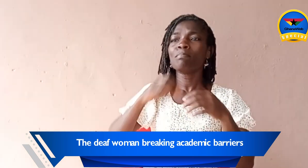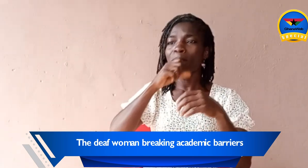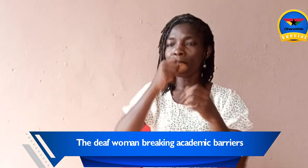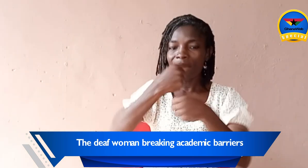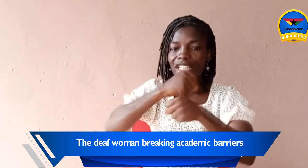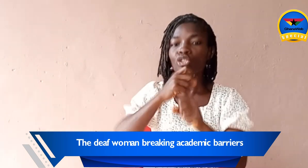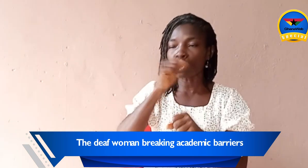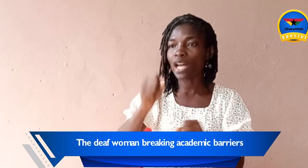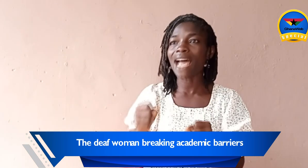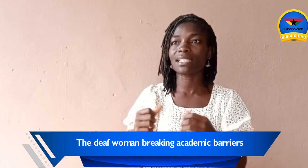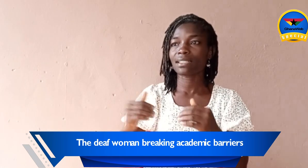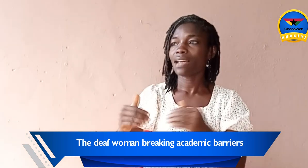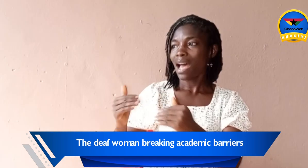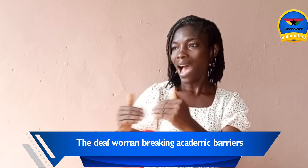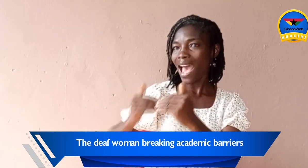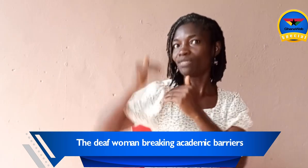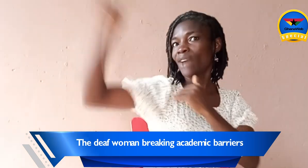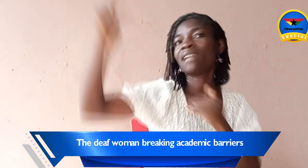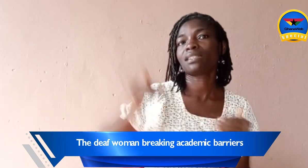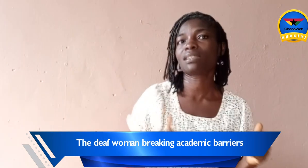making sure that I advance.